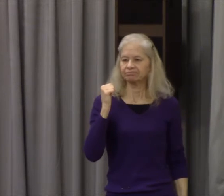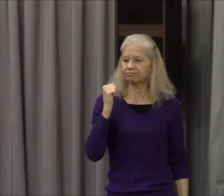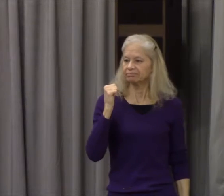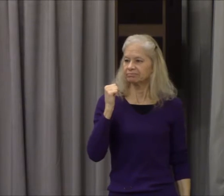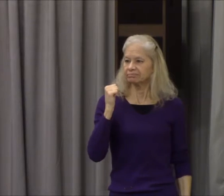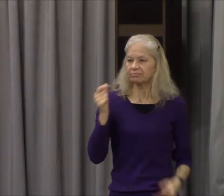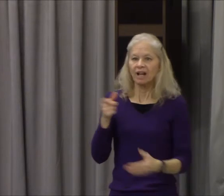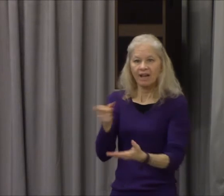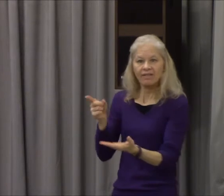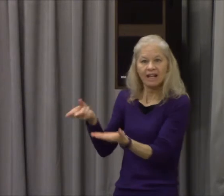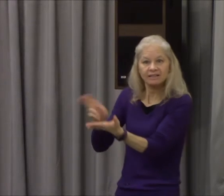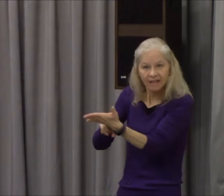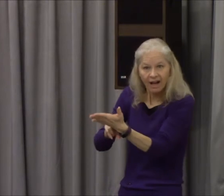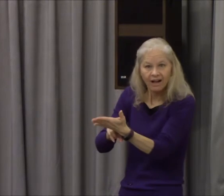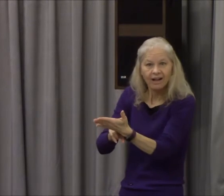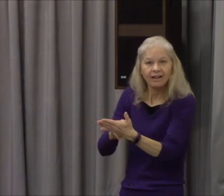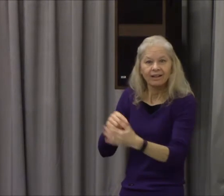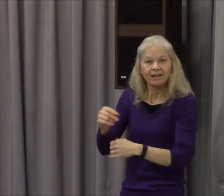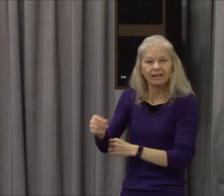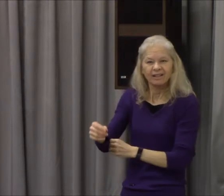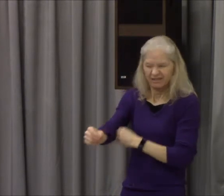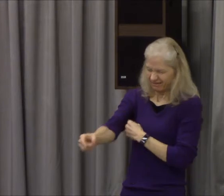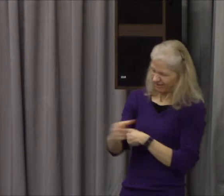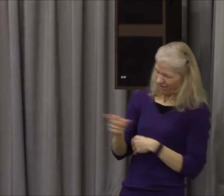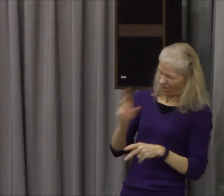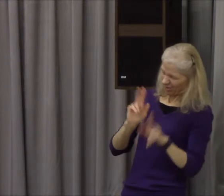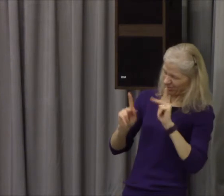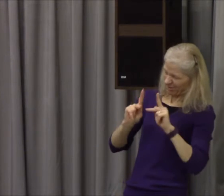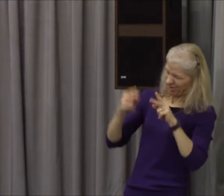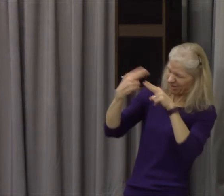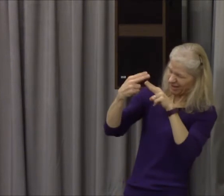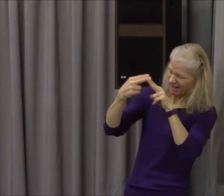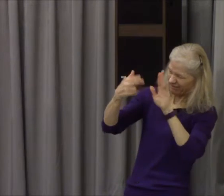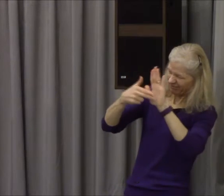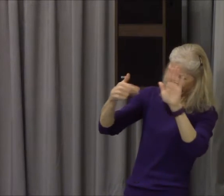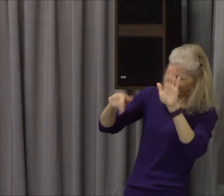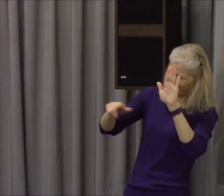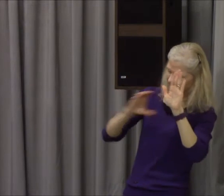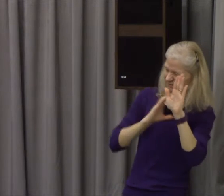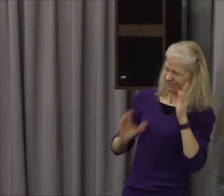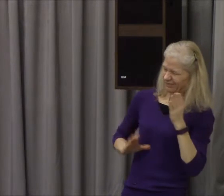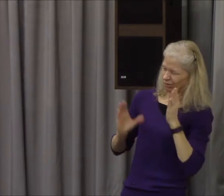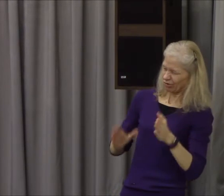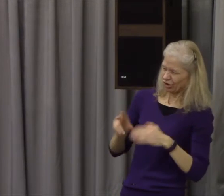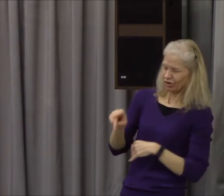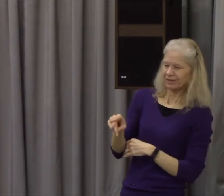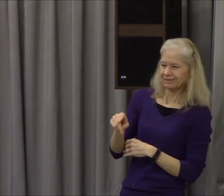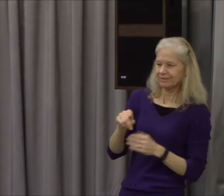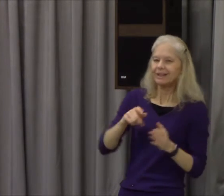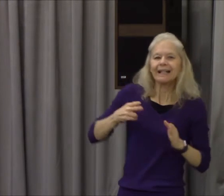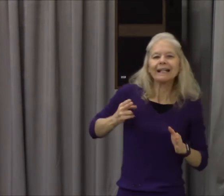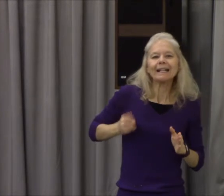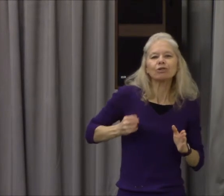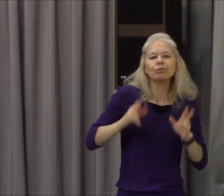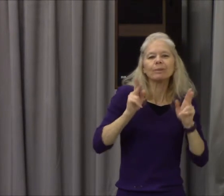he made a mark in history didn't he made a mark in the garden made a mark on Mount Sinai